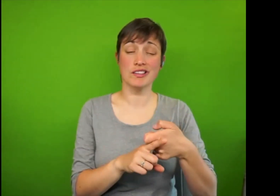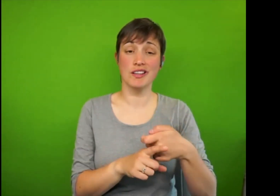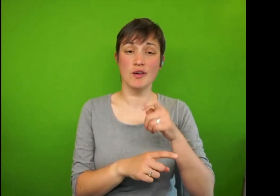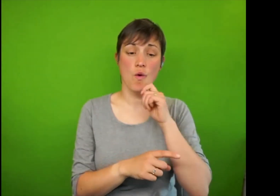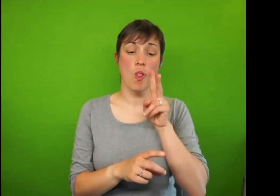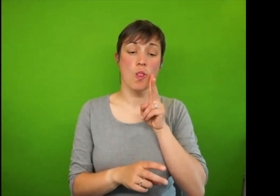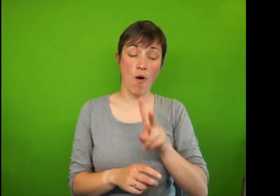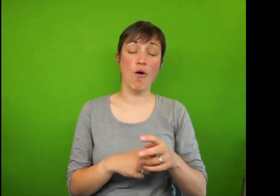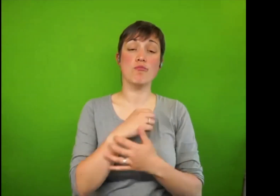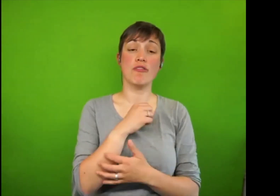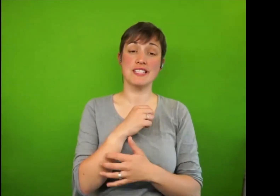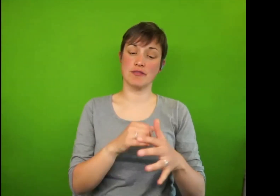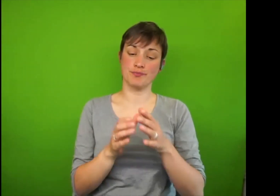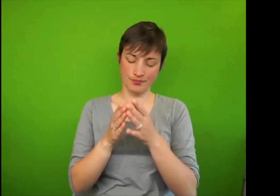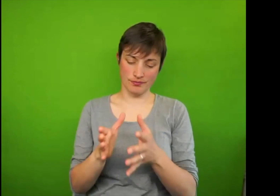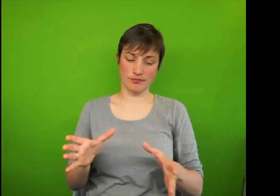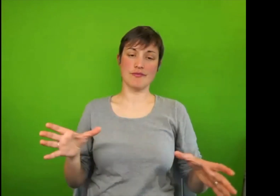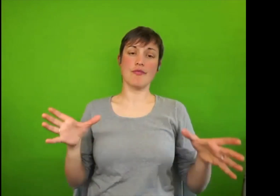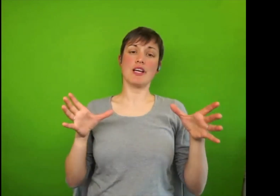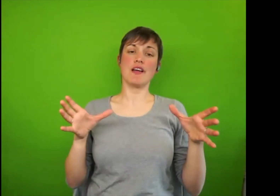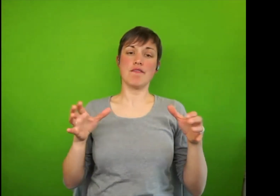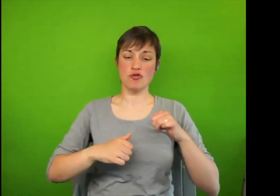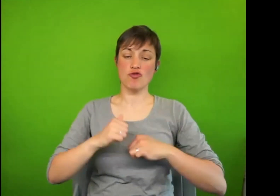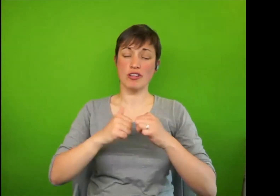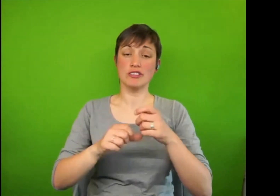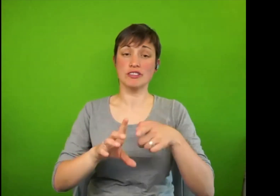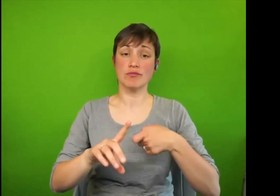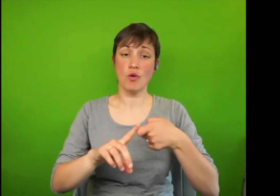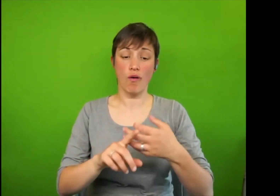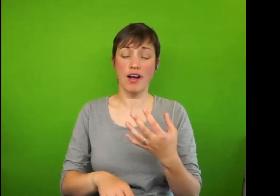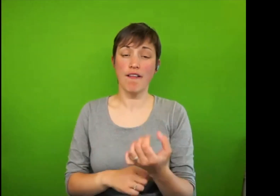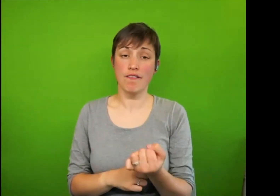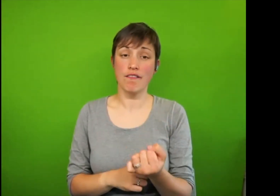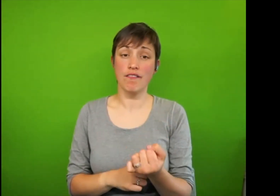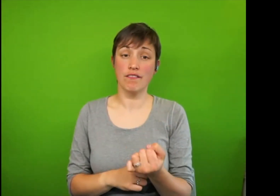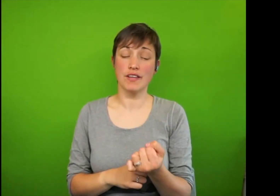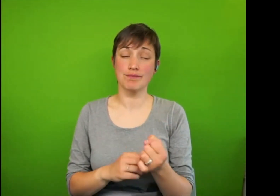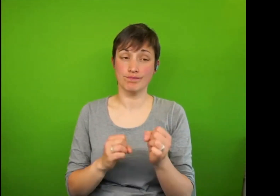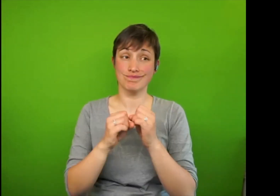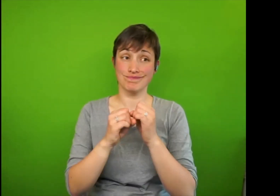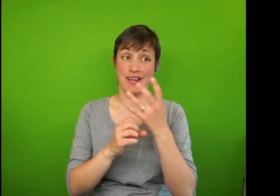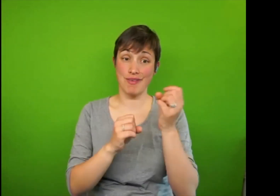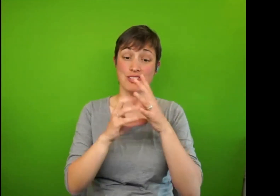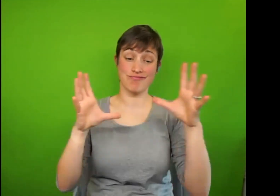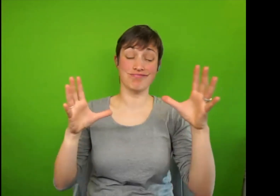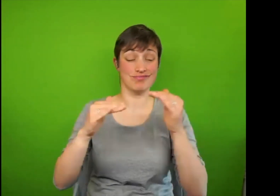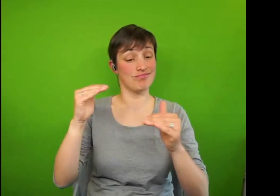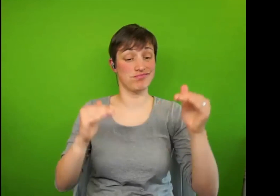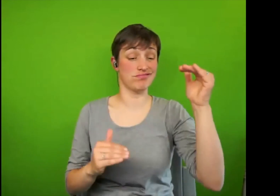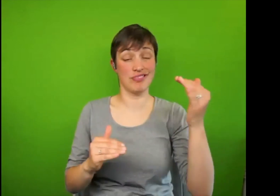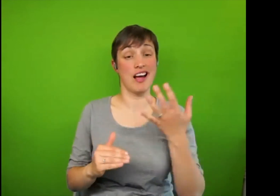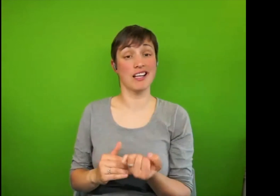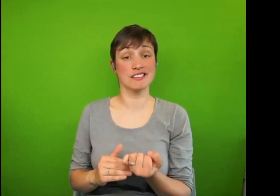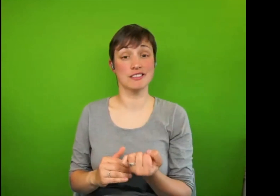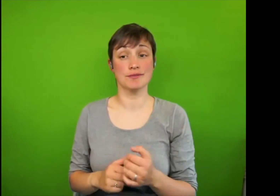social economic structures of York, and I imagine it's quite an unequal city. Yes,